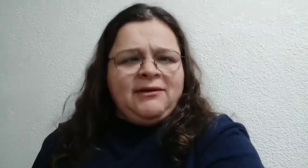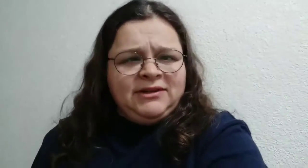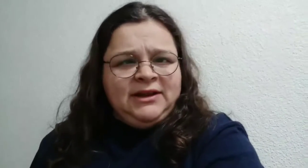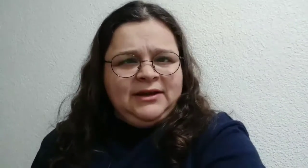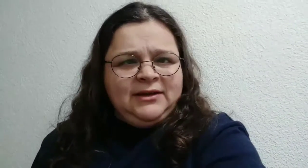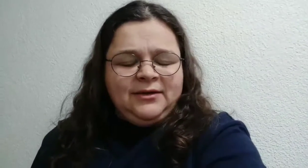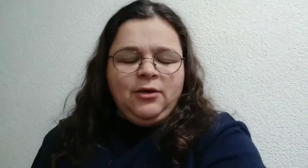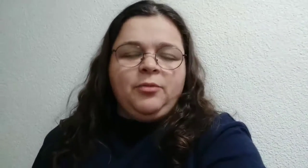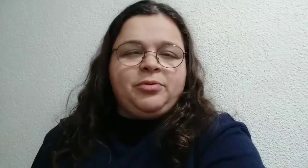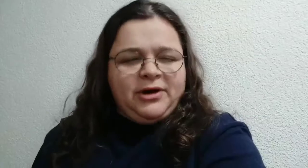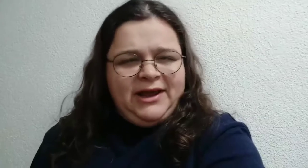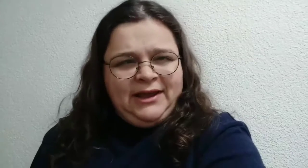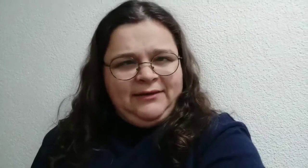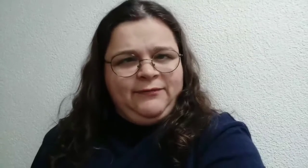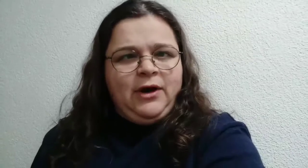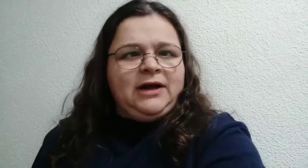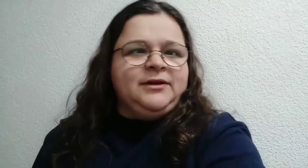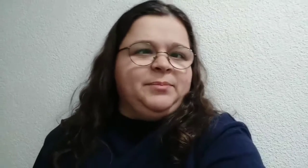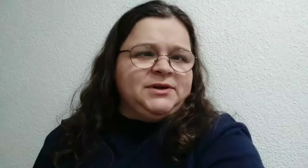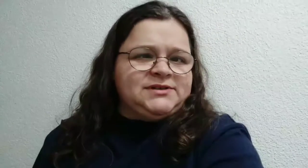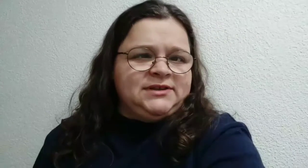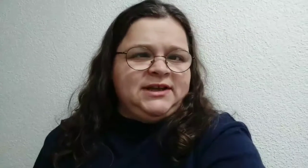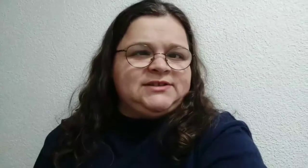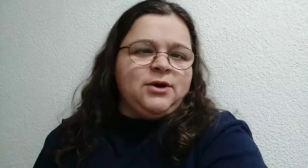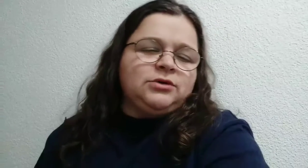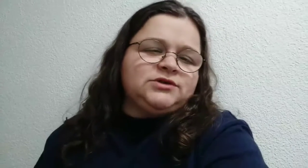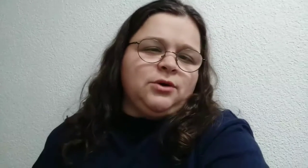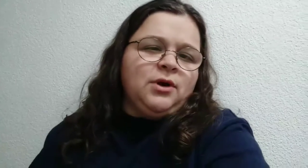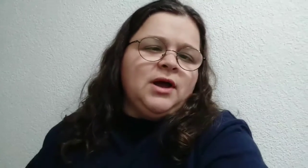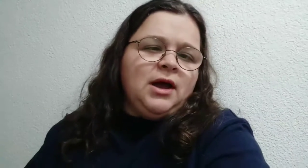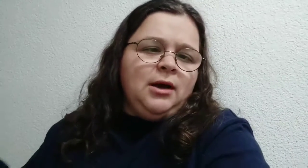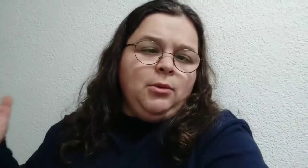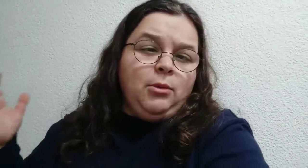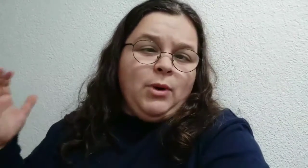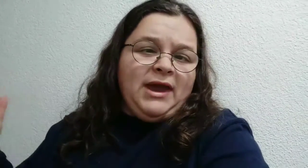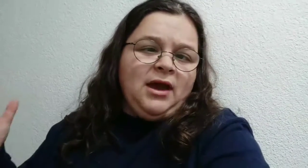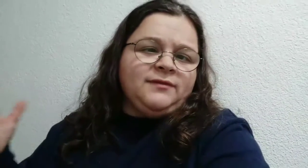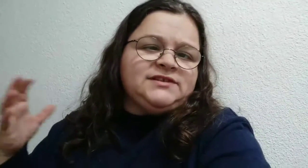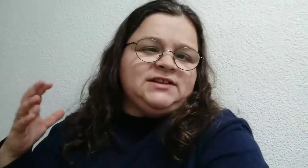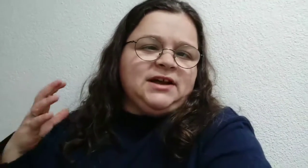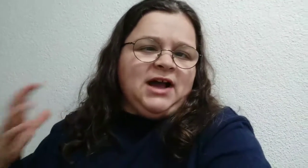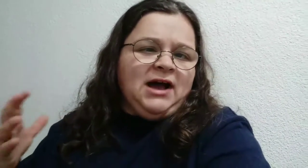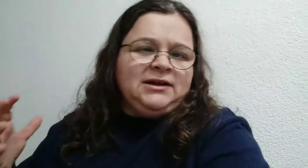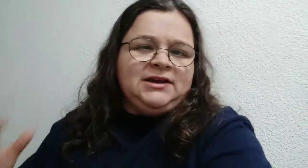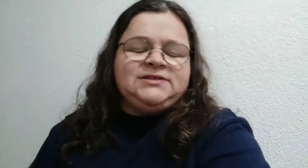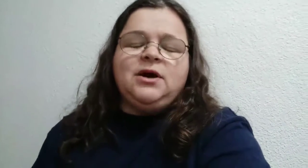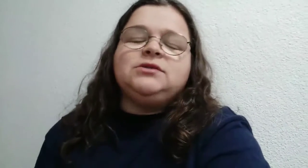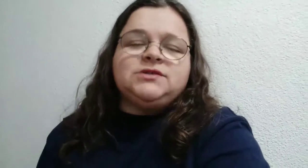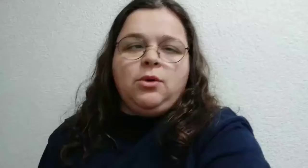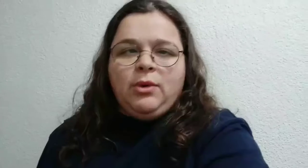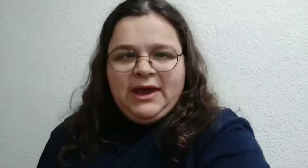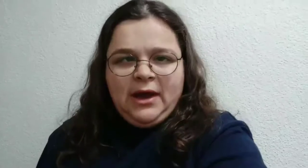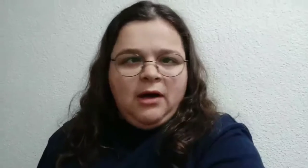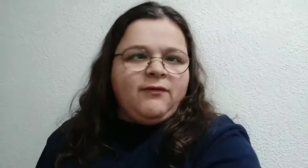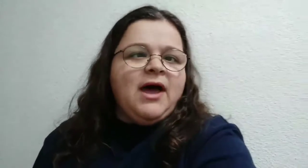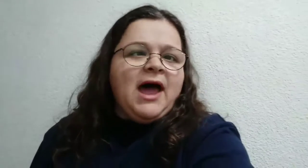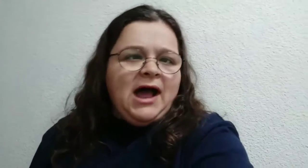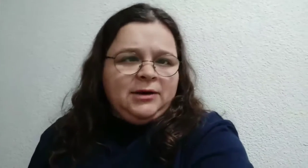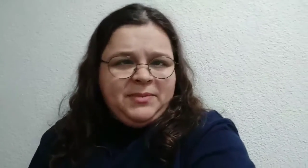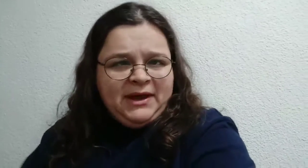Davening or praying for other person is also a way of tzadaka, it's also a way of helping